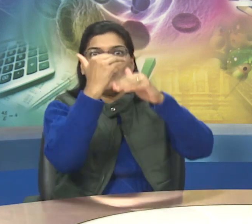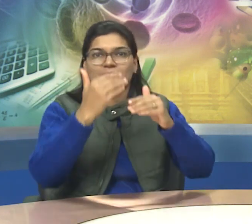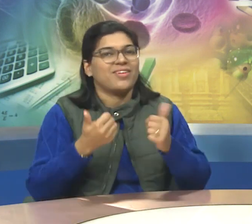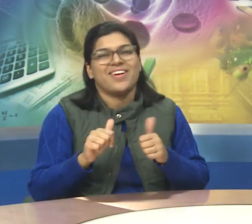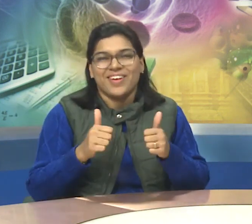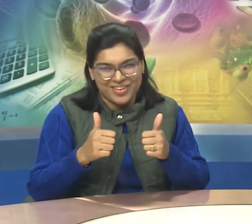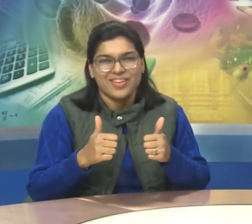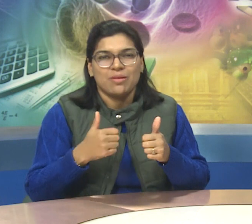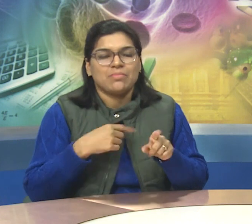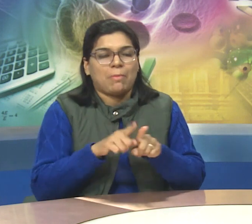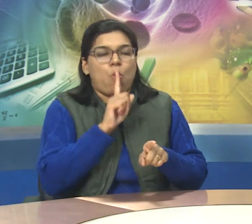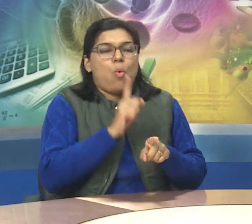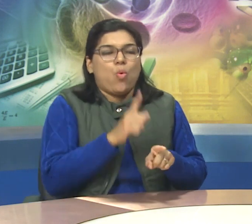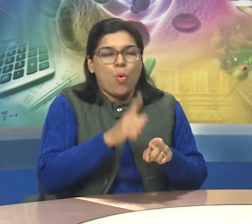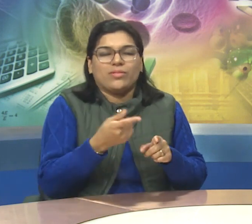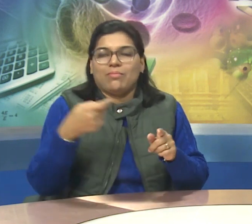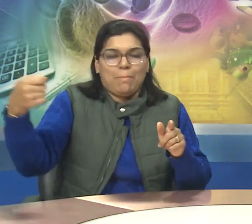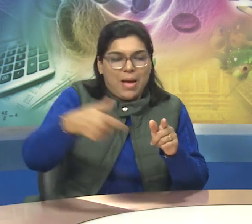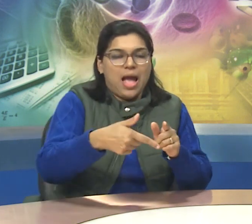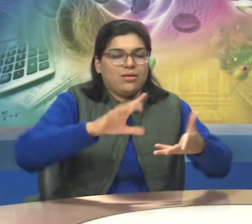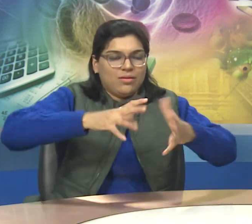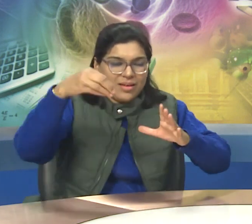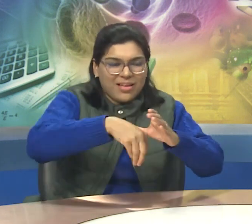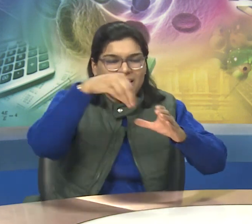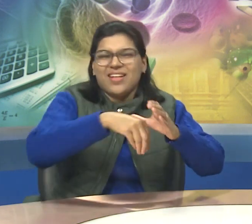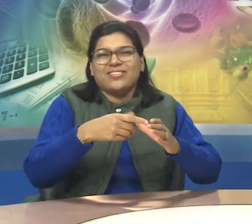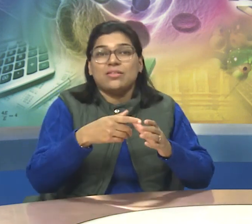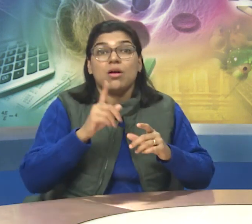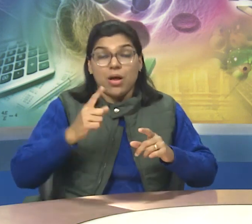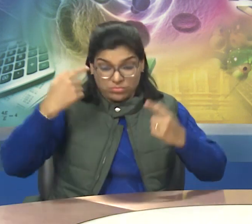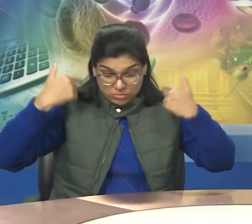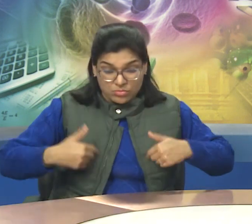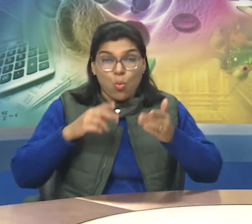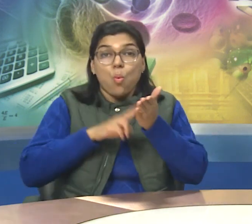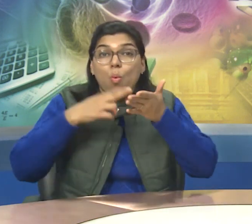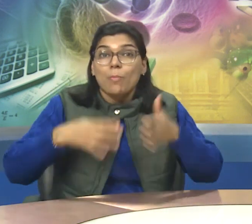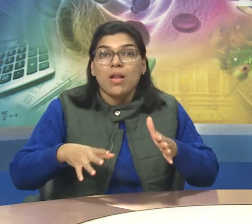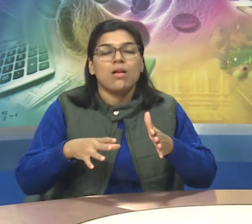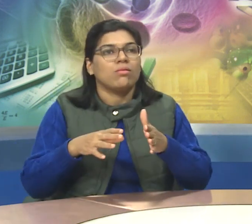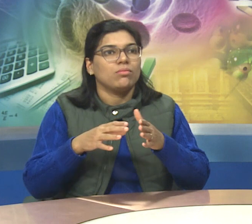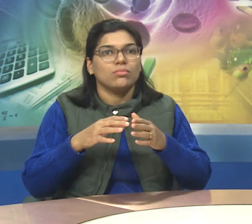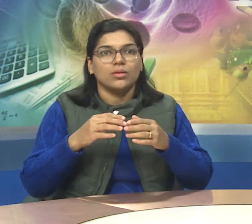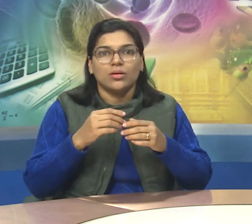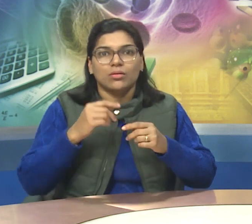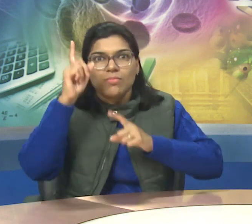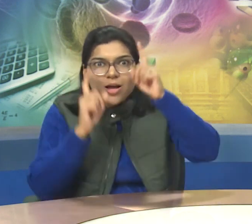buy it. But it is possible to replace ourselves? No. They are endowed with